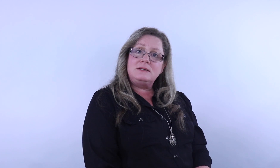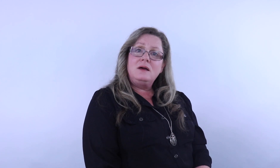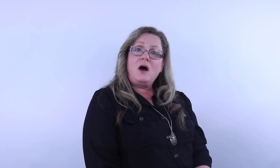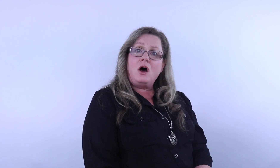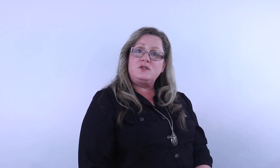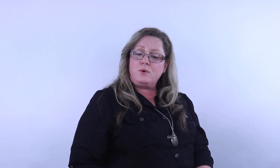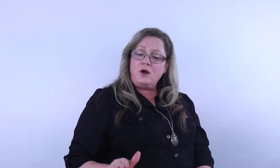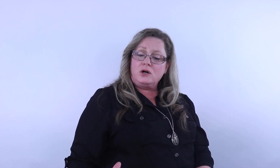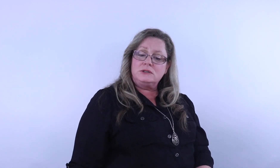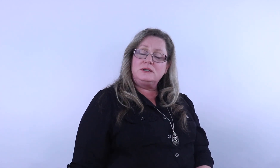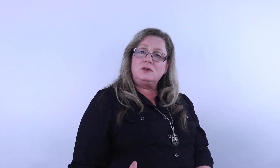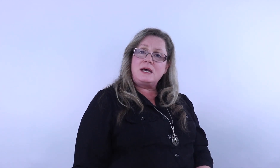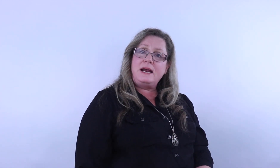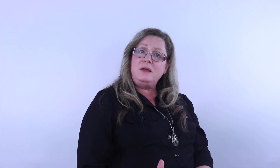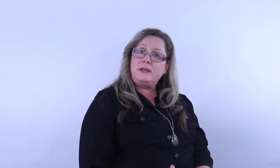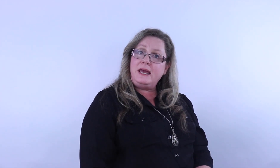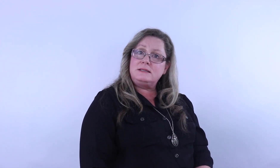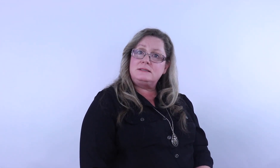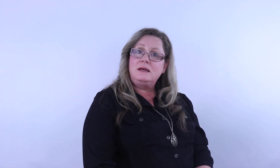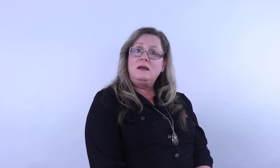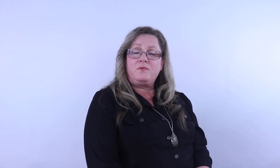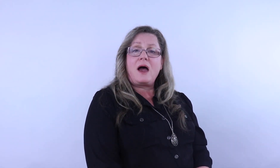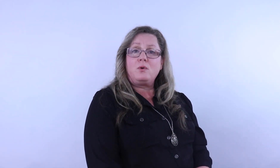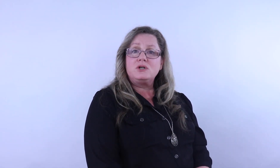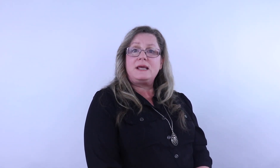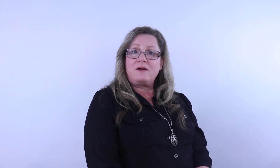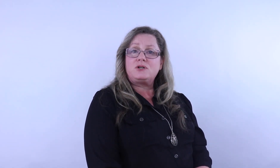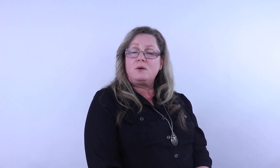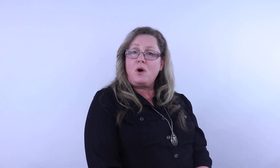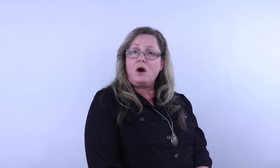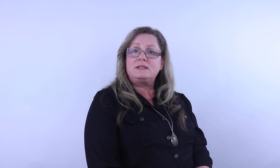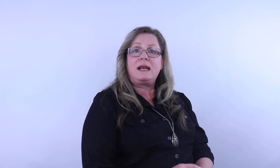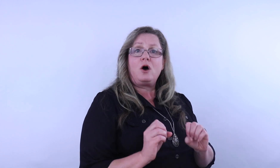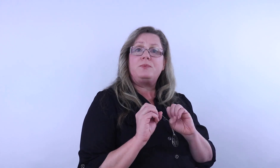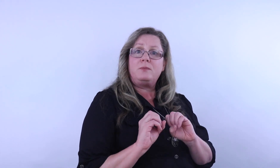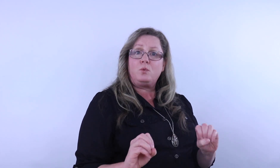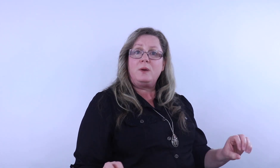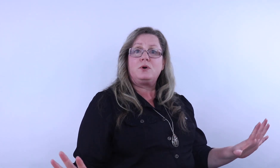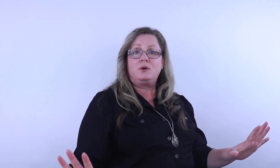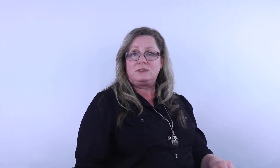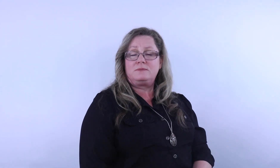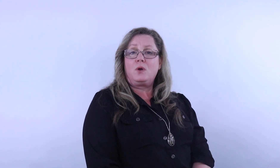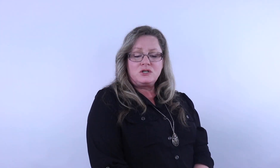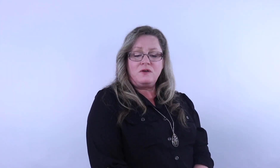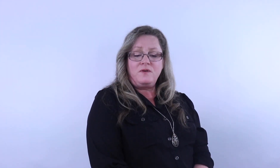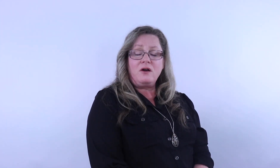offspring are little tiny plants. Flowers they have certain parts that help them reproduce. So the very